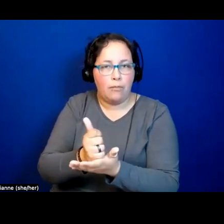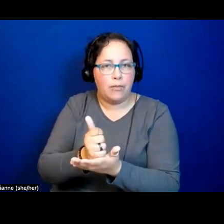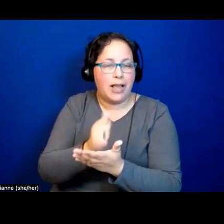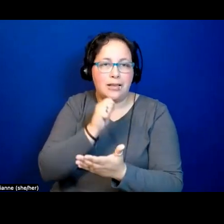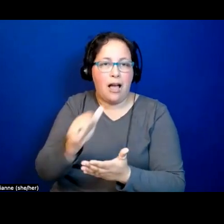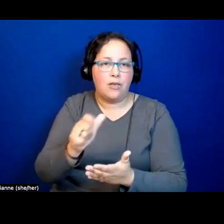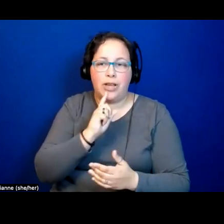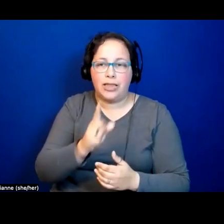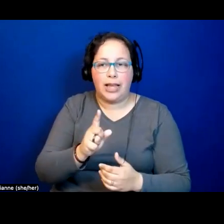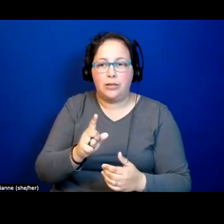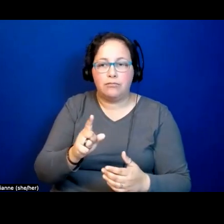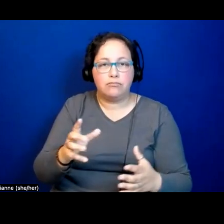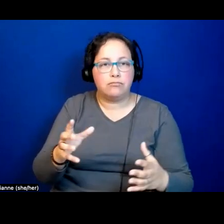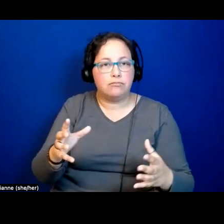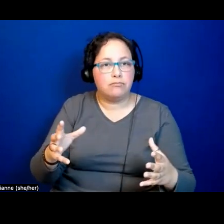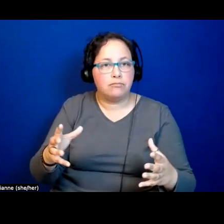property.